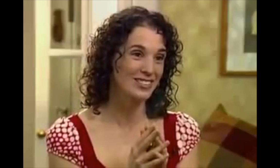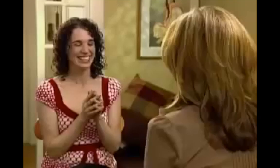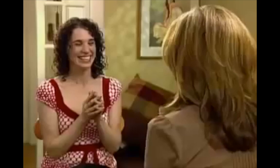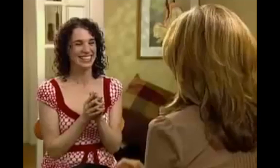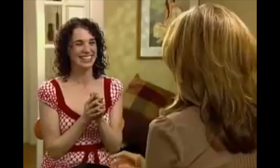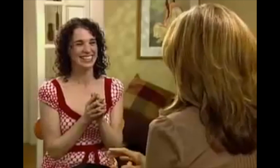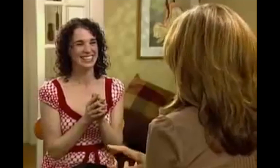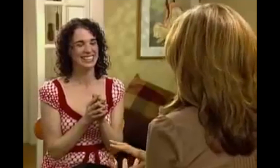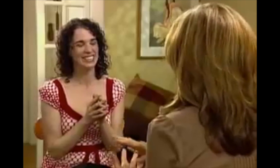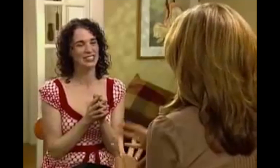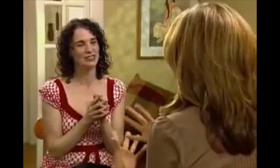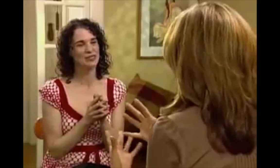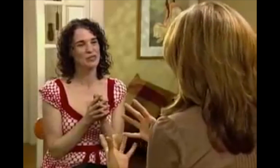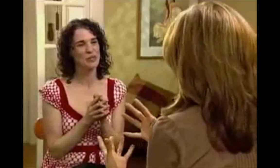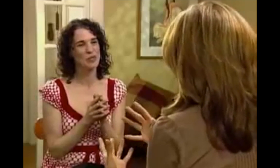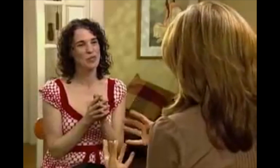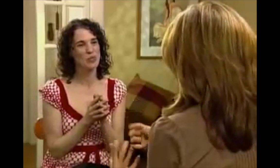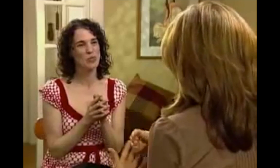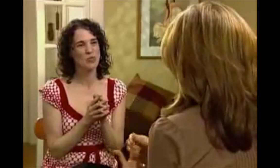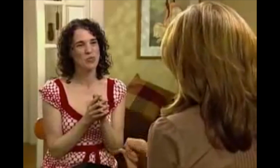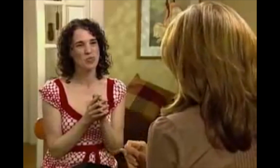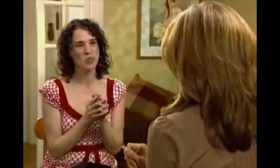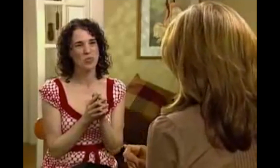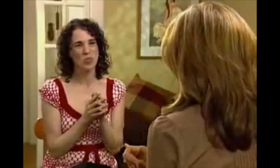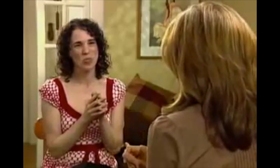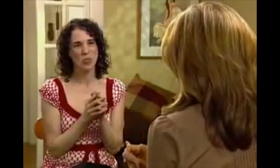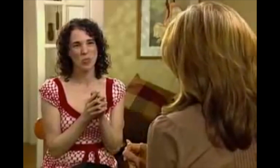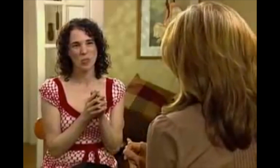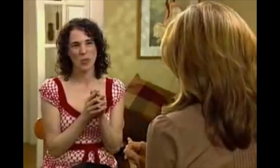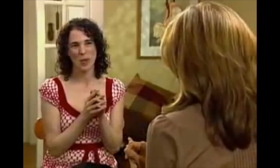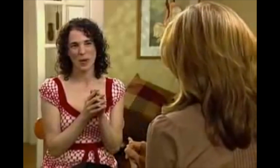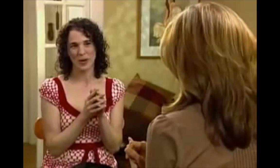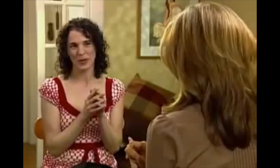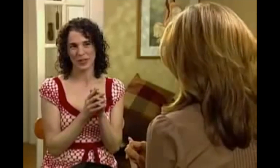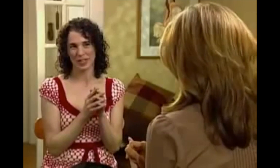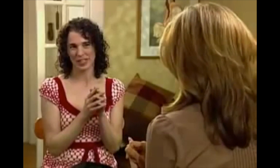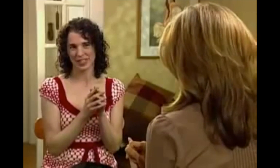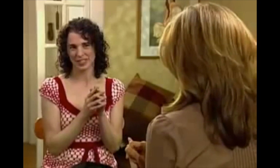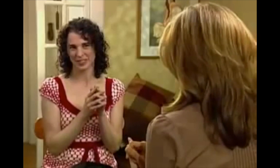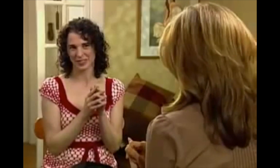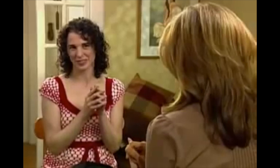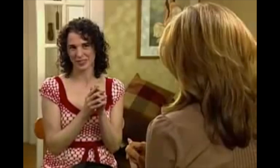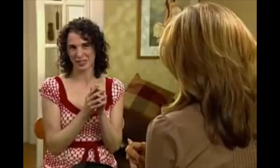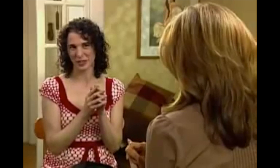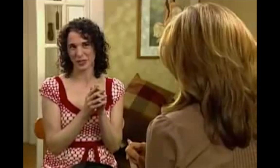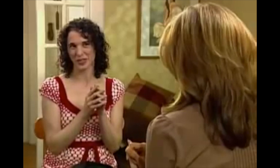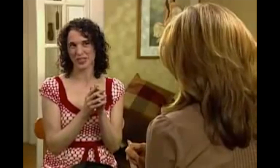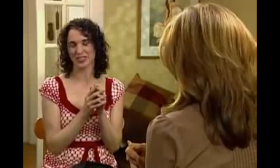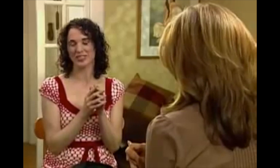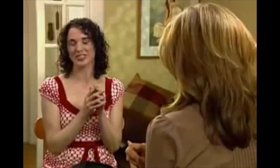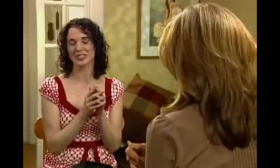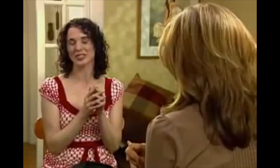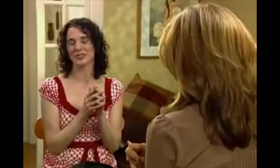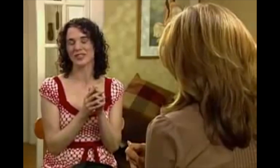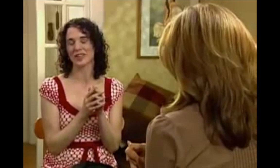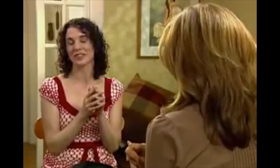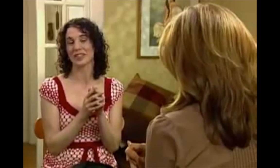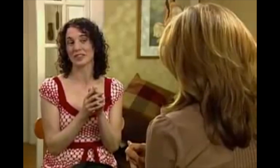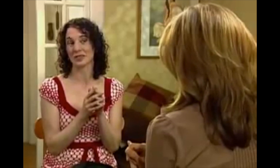Okay, so teach me how to strike a pose with my hands. You want to do my favorite